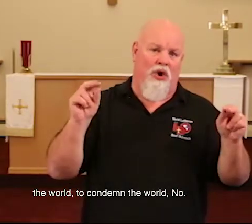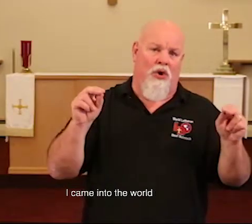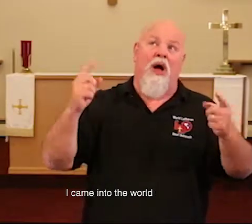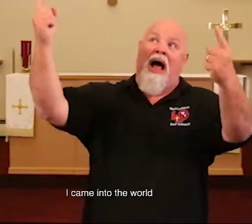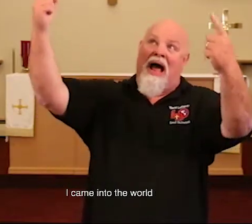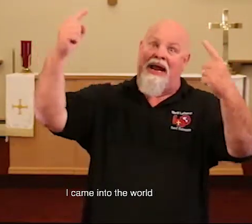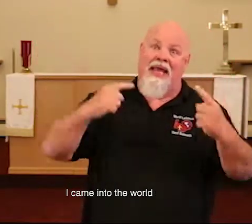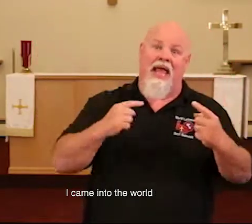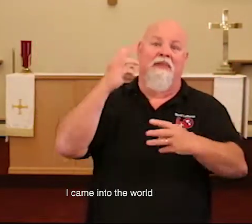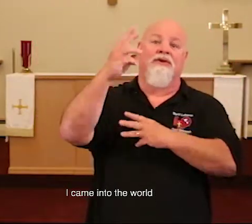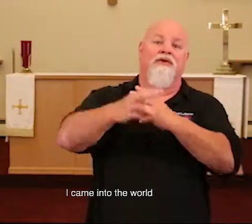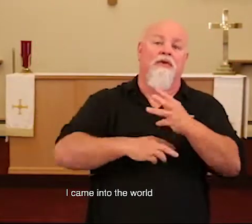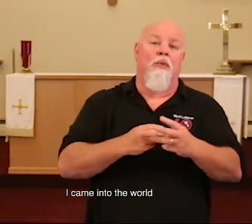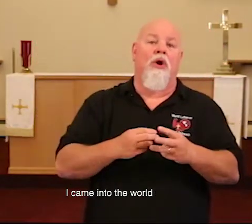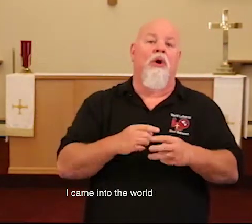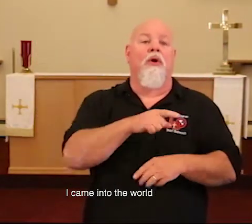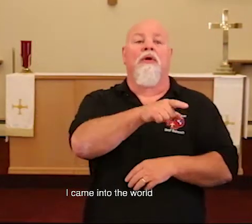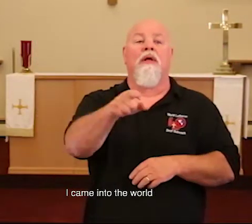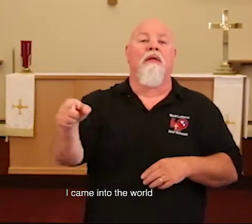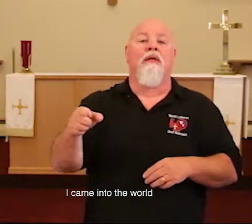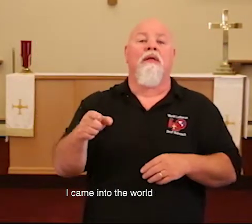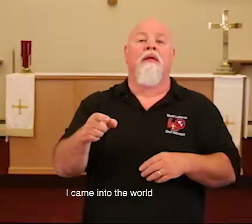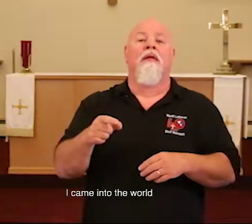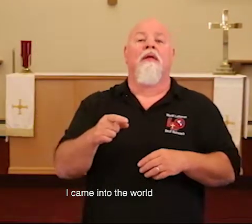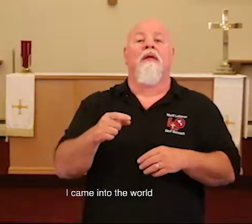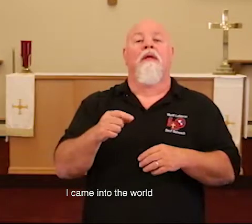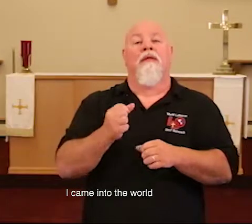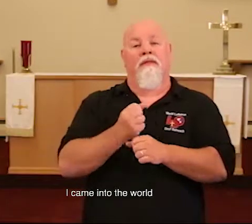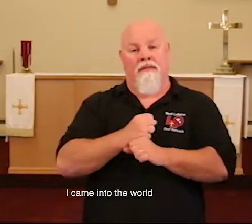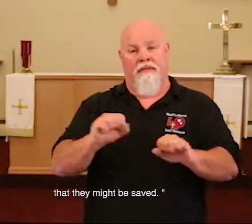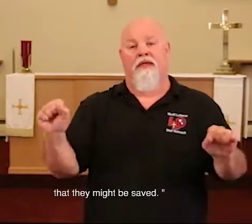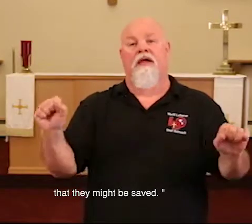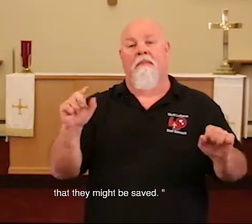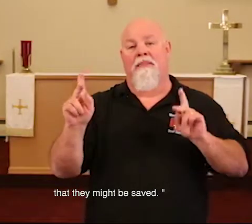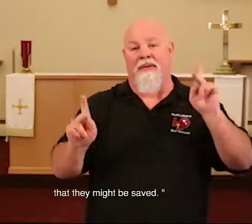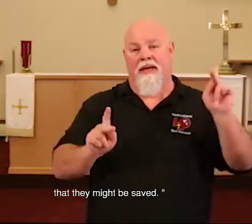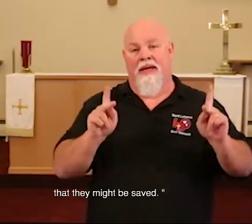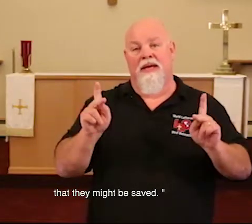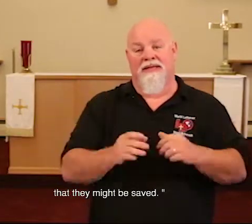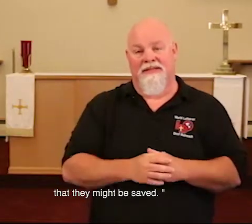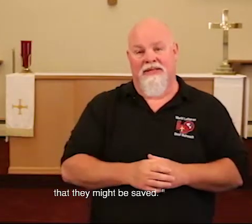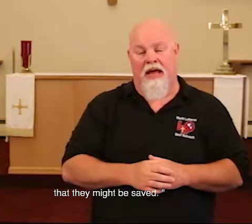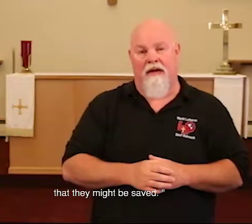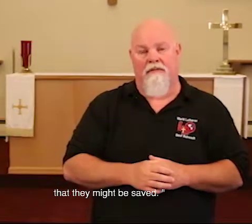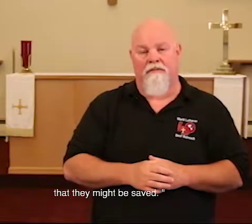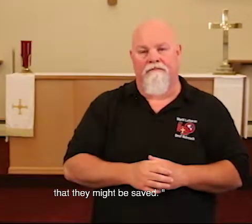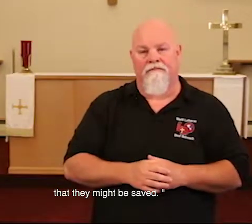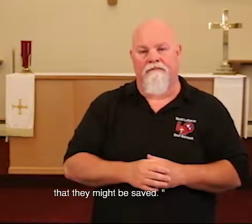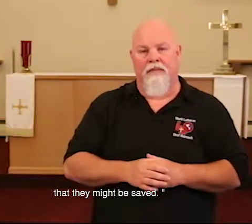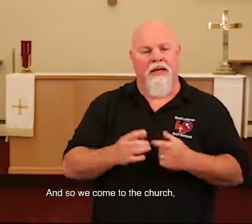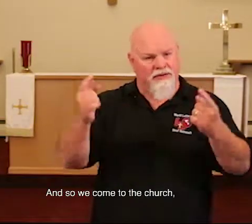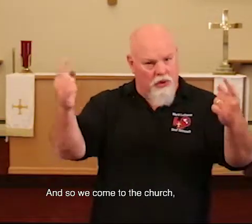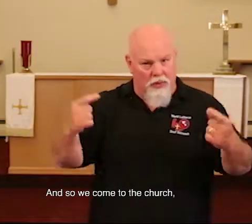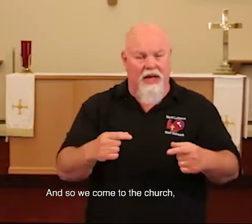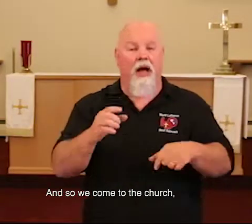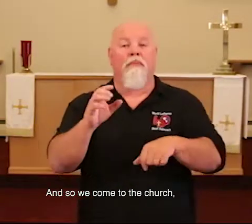No. I came into the world that they might be saved. And so we come